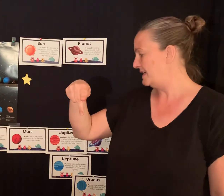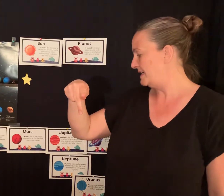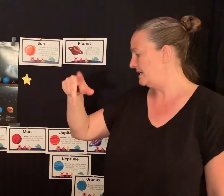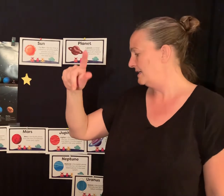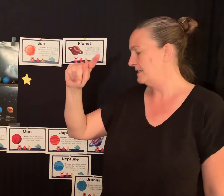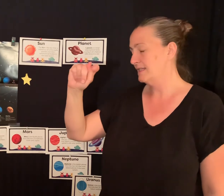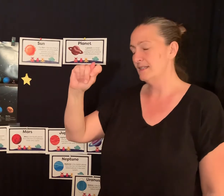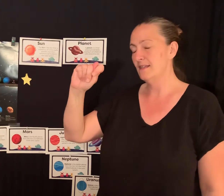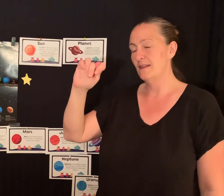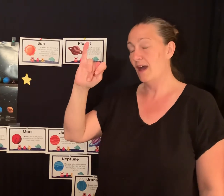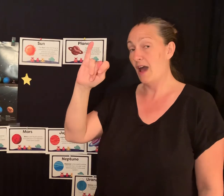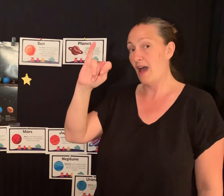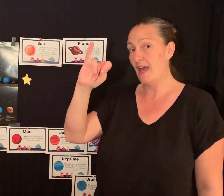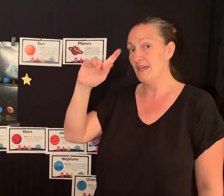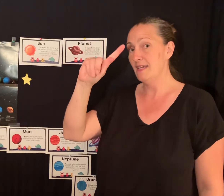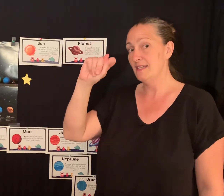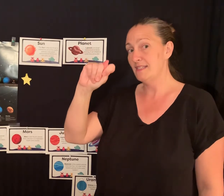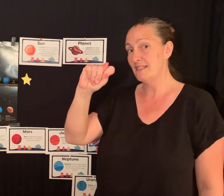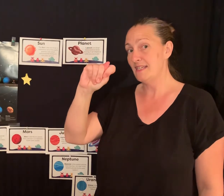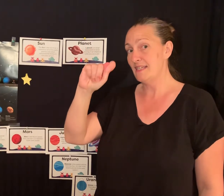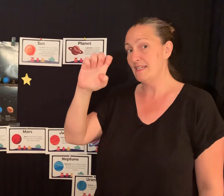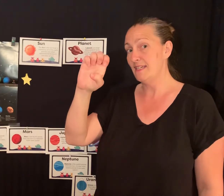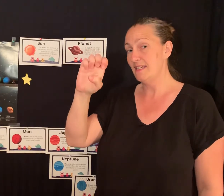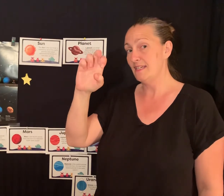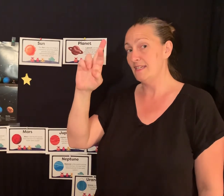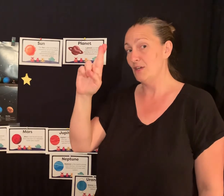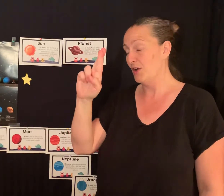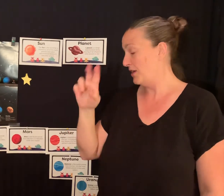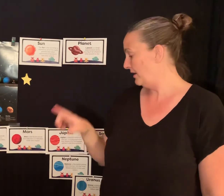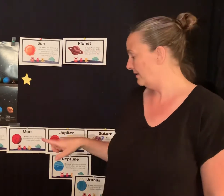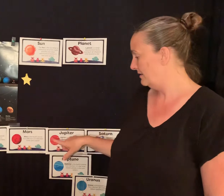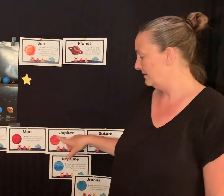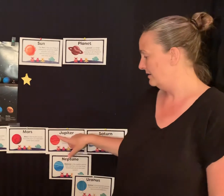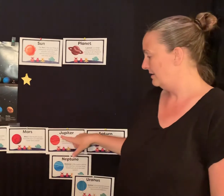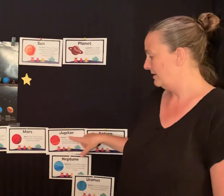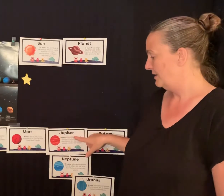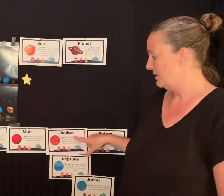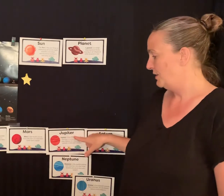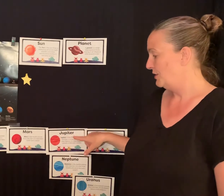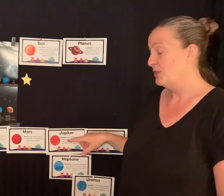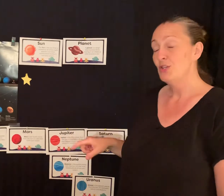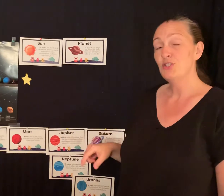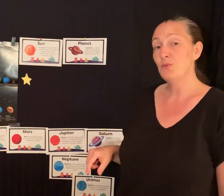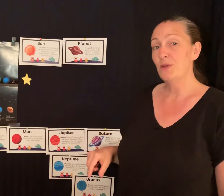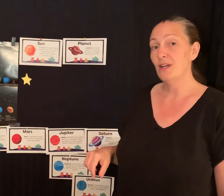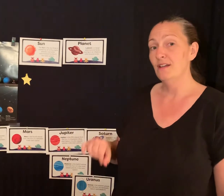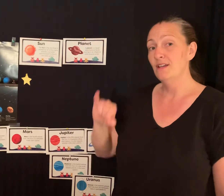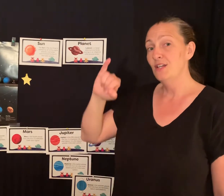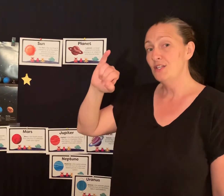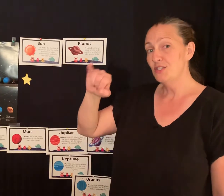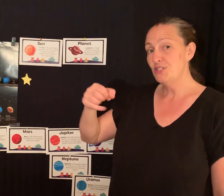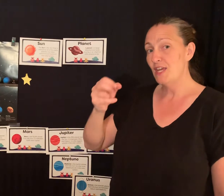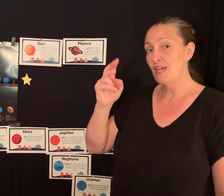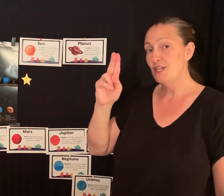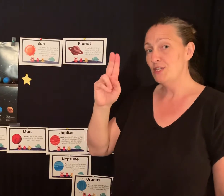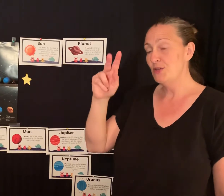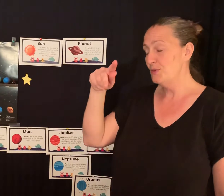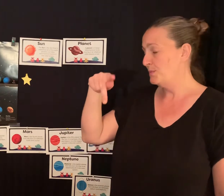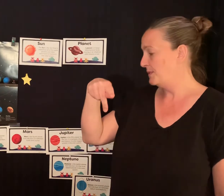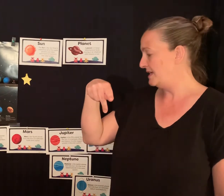-I-T-E-R. Jupiter. J-U-P